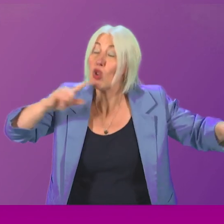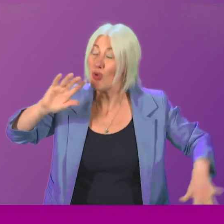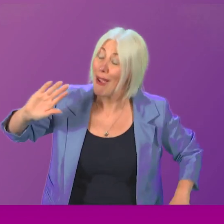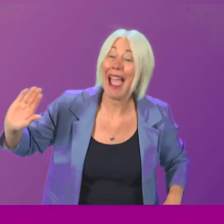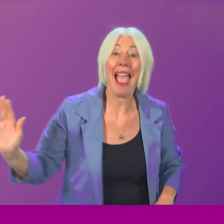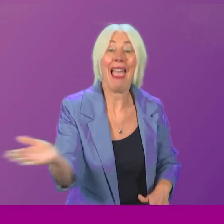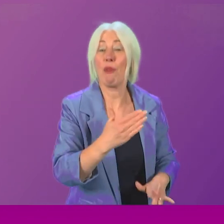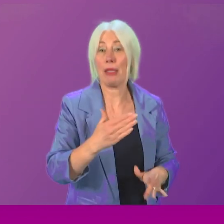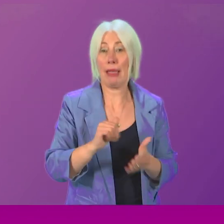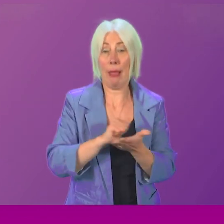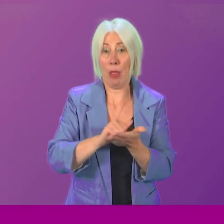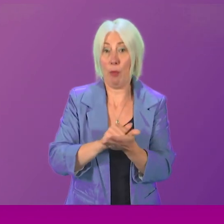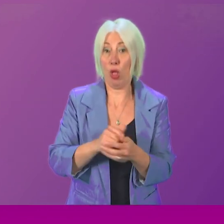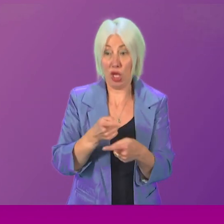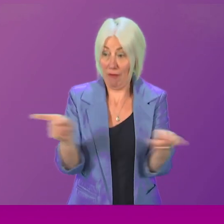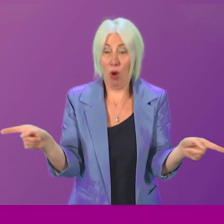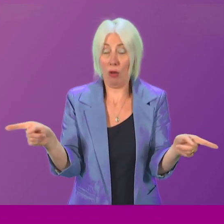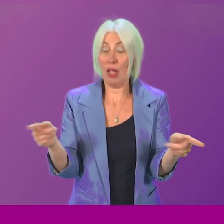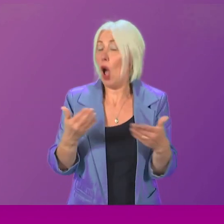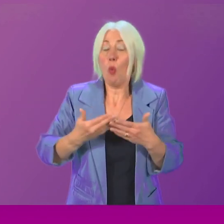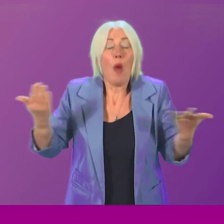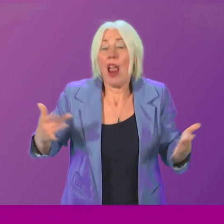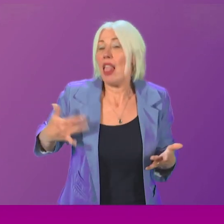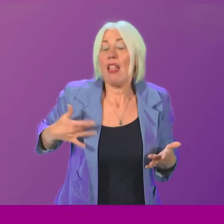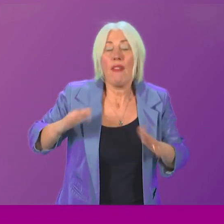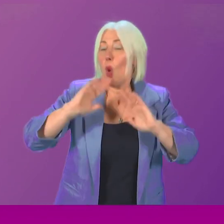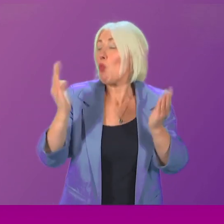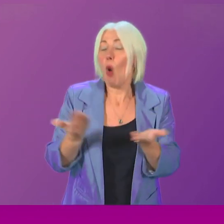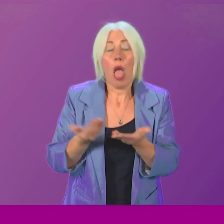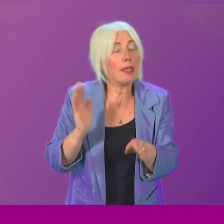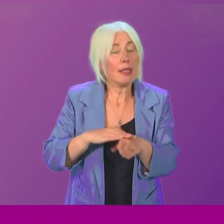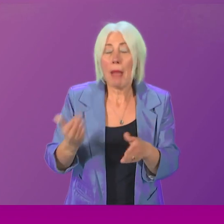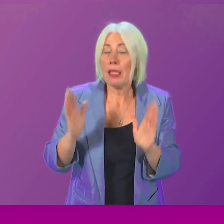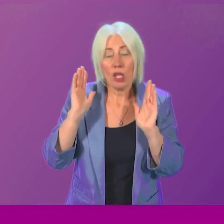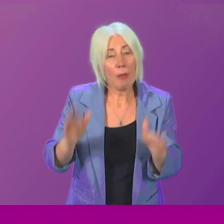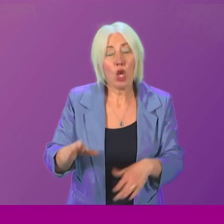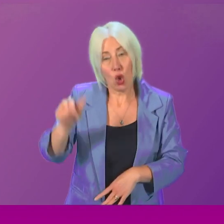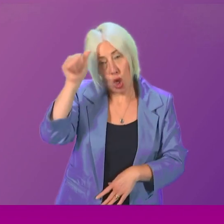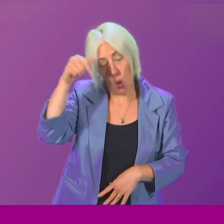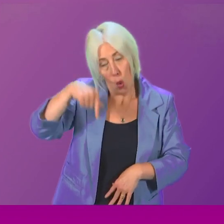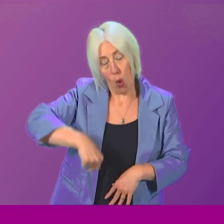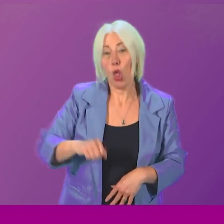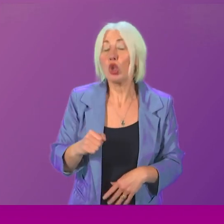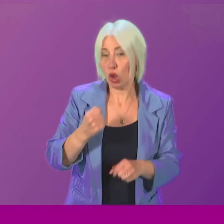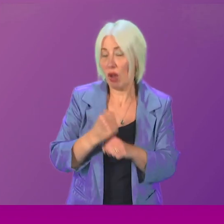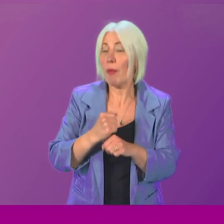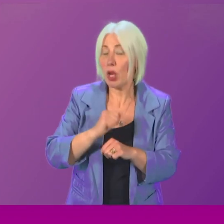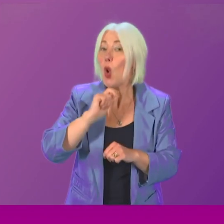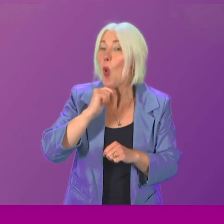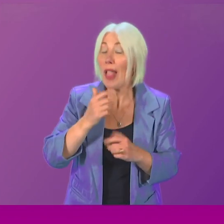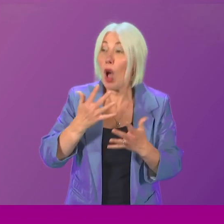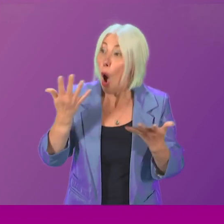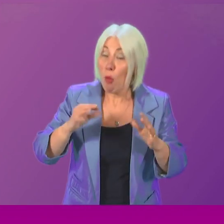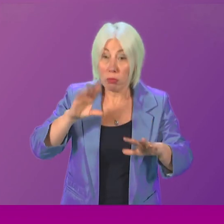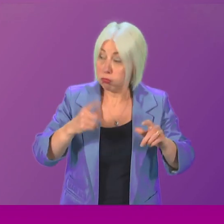the apology is directed wherever in the world they may now be living and I give an assurance that the Scottish Government will take all reasonable